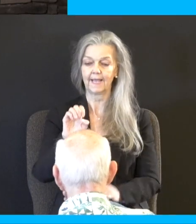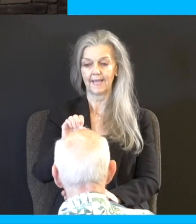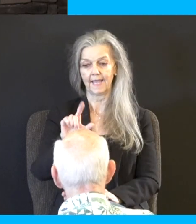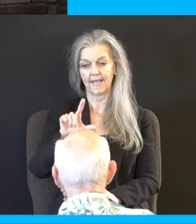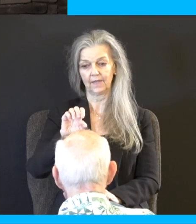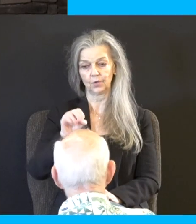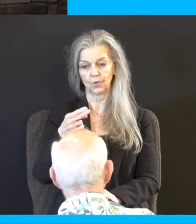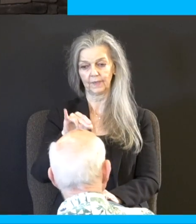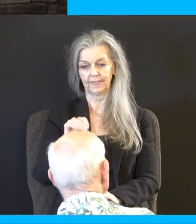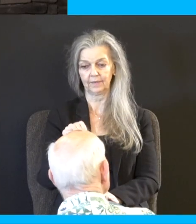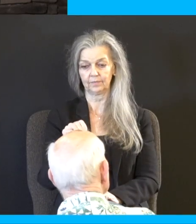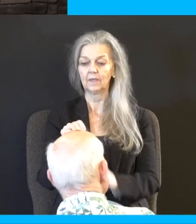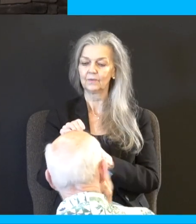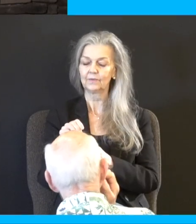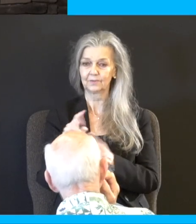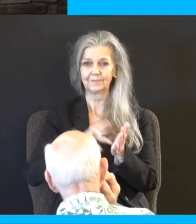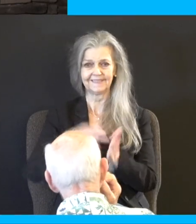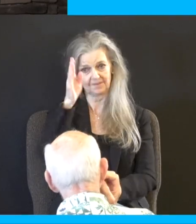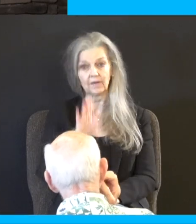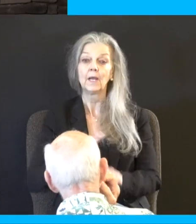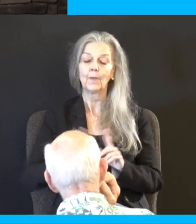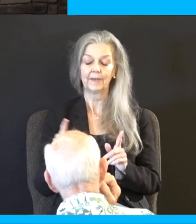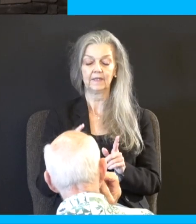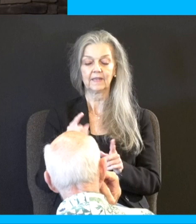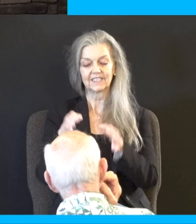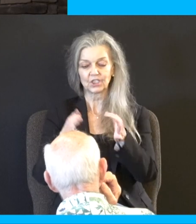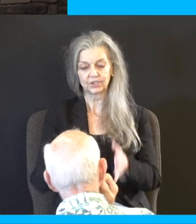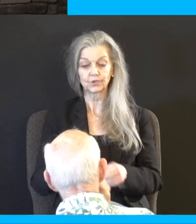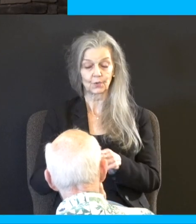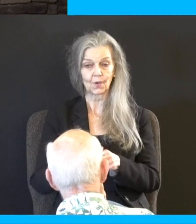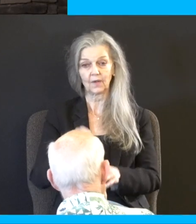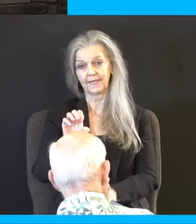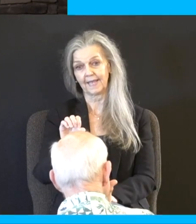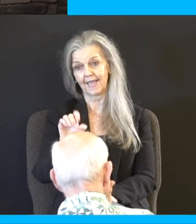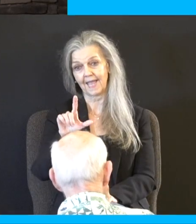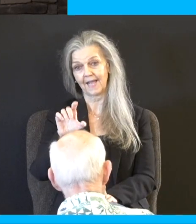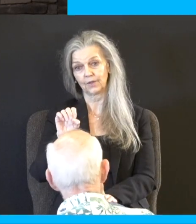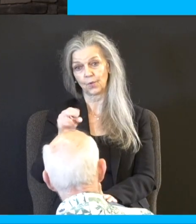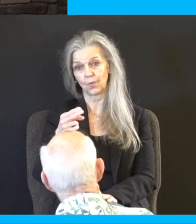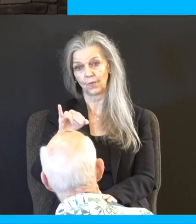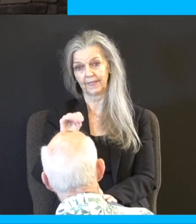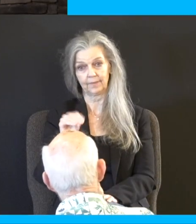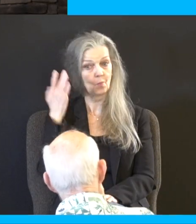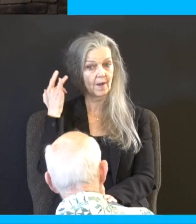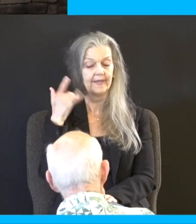himself, but in this case, judges are called Elohim because they are rendering a verdict on behalf of Elohim.